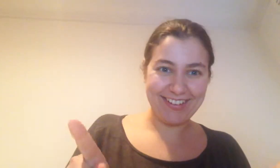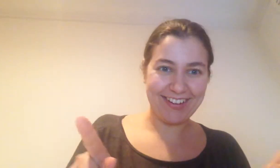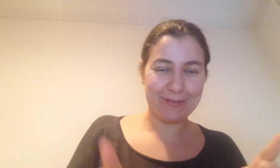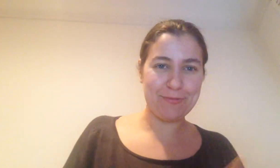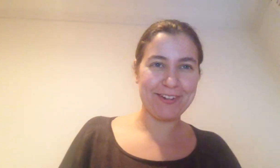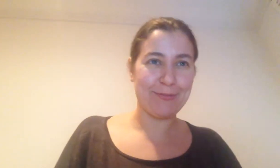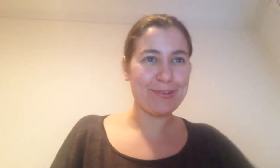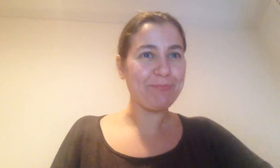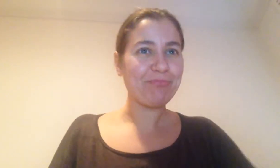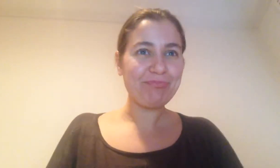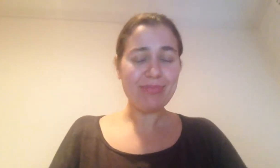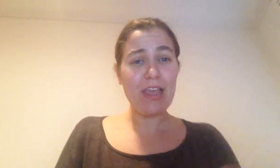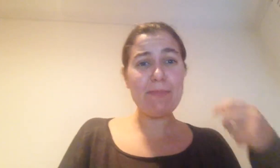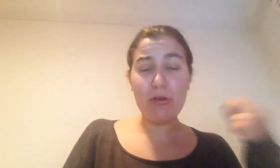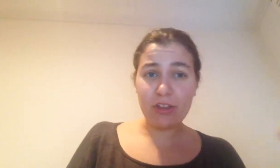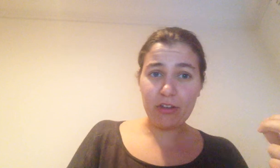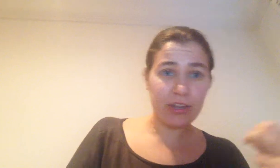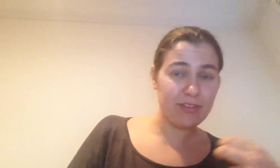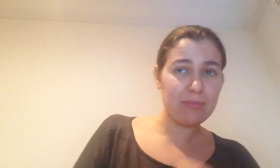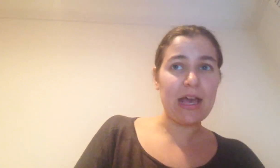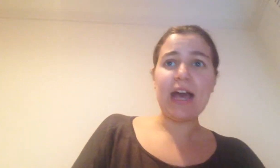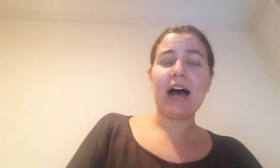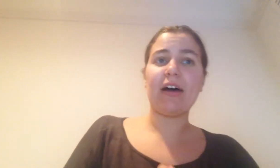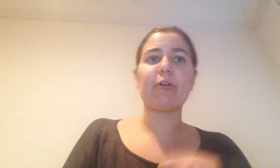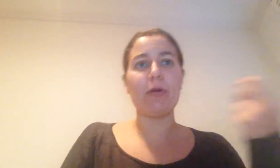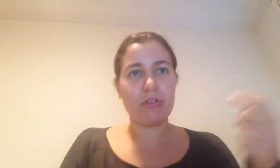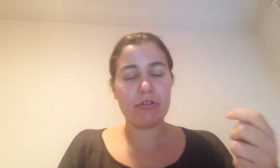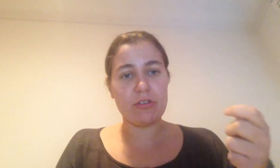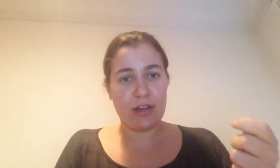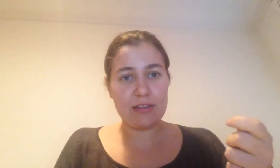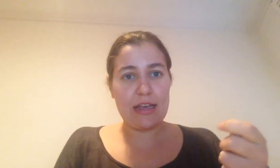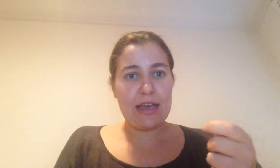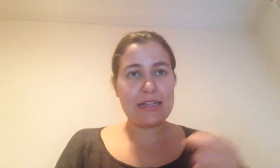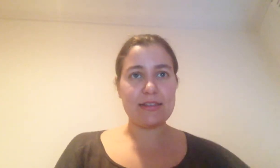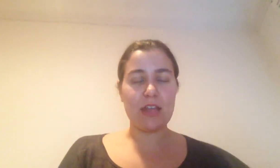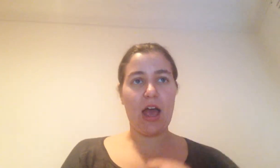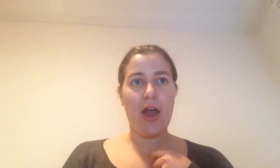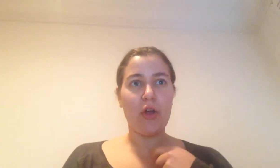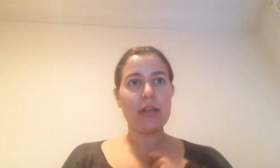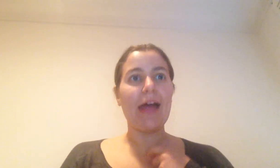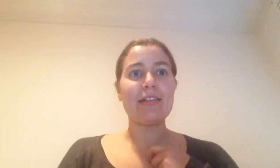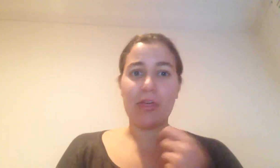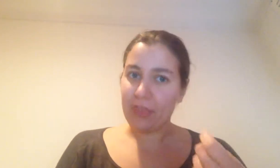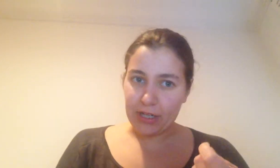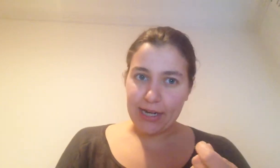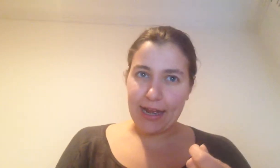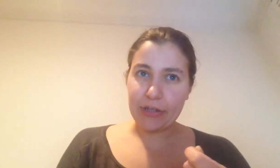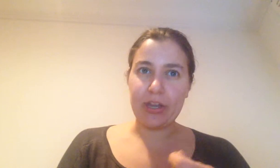good luck with midterms. Post-colonialism, or post-colonial studies, is less of a theory, actually,